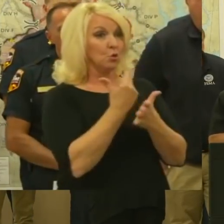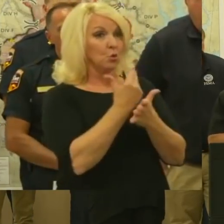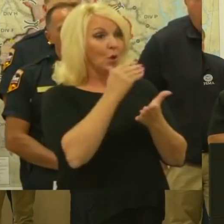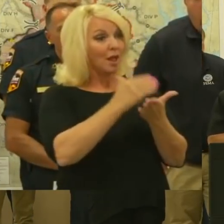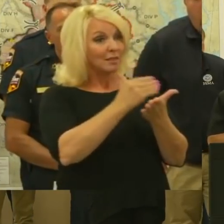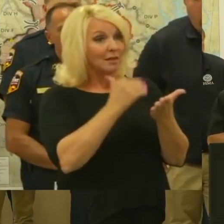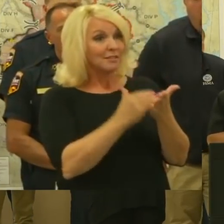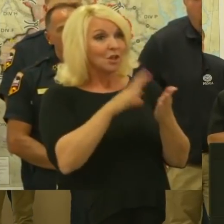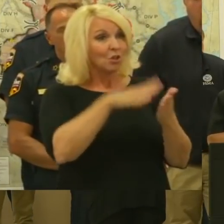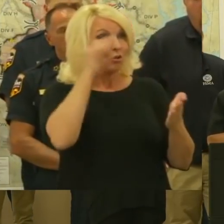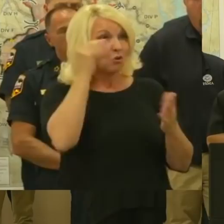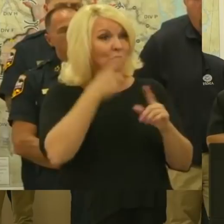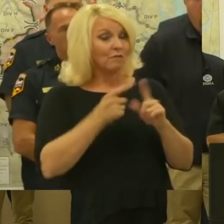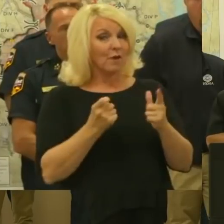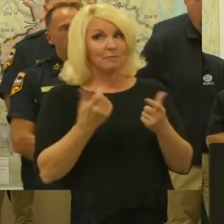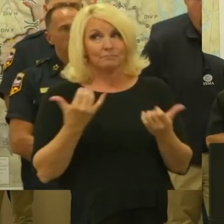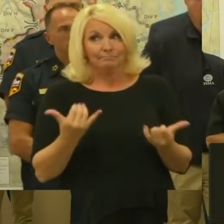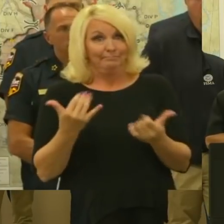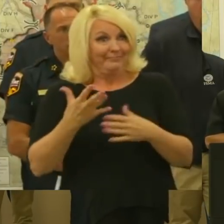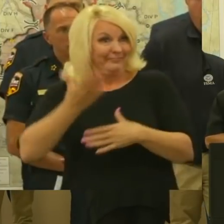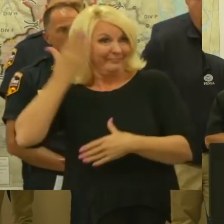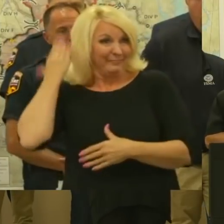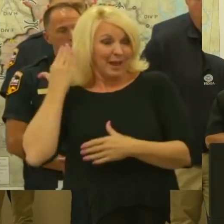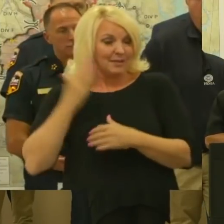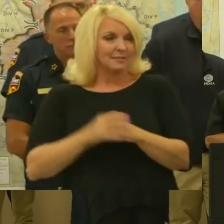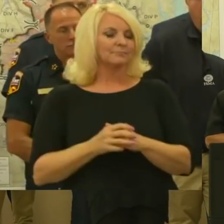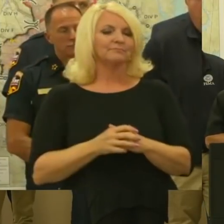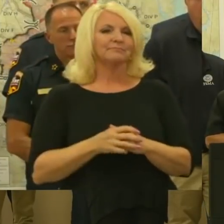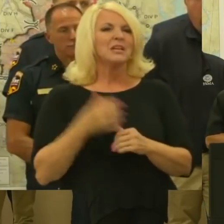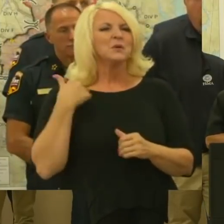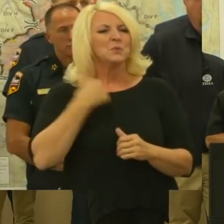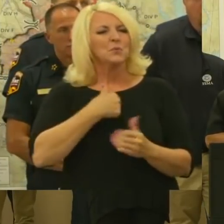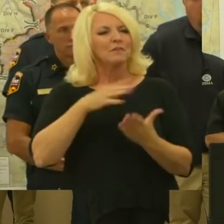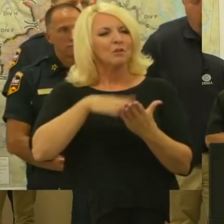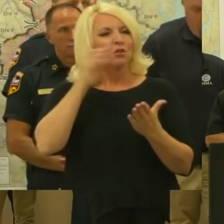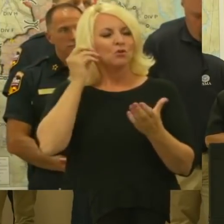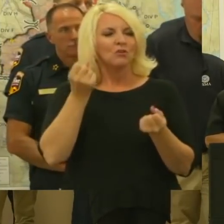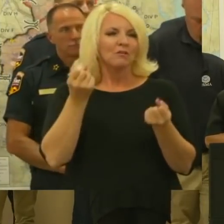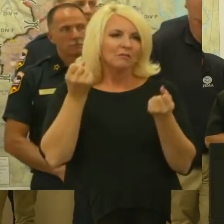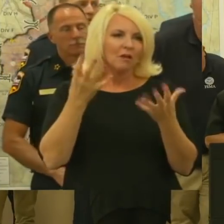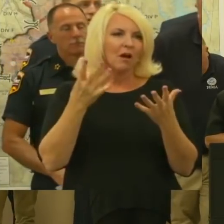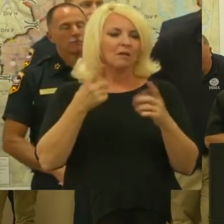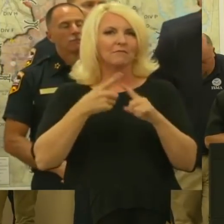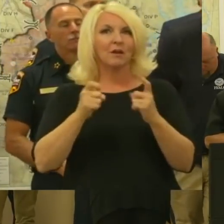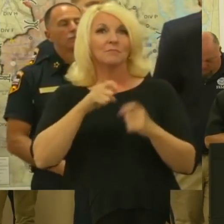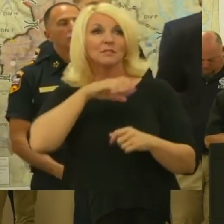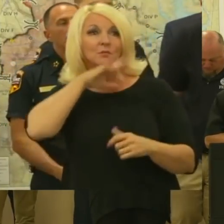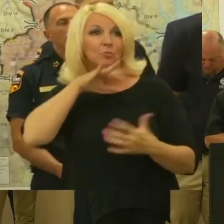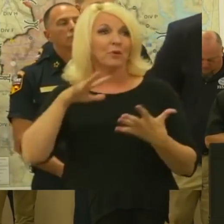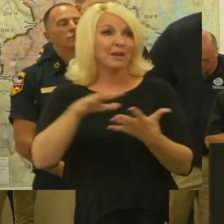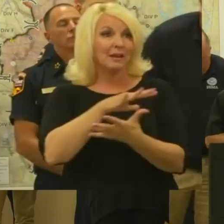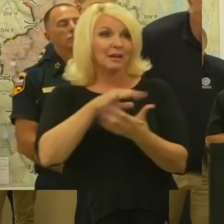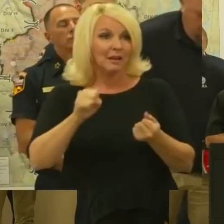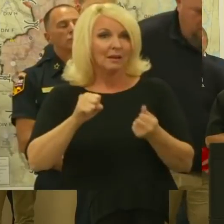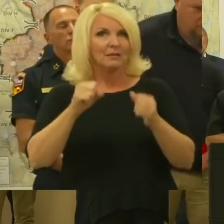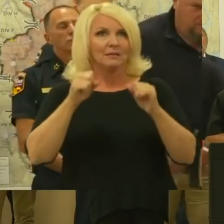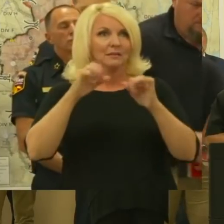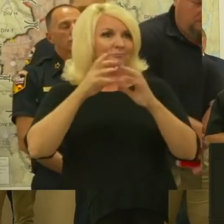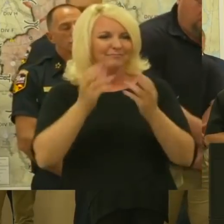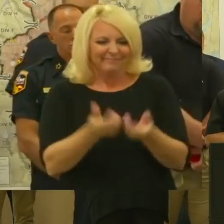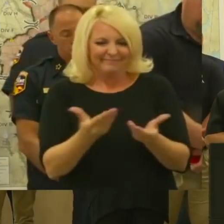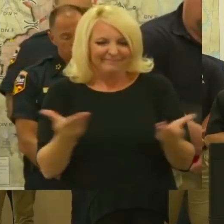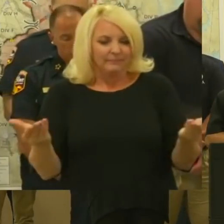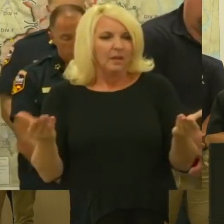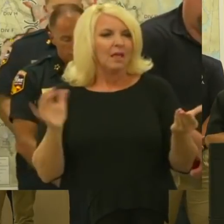Well, well, you know, we're we're we learned a lot. I mean, I think that on the debris side, you know, we really learned about the fact that